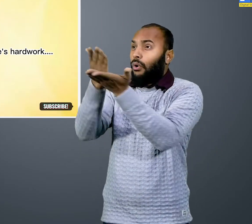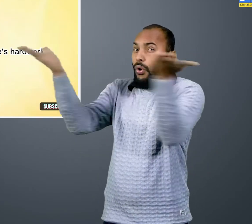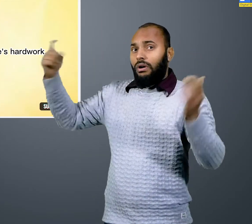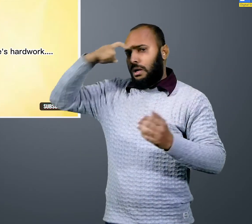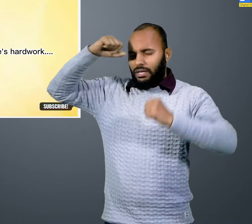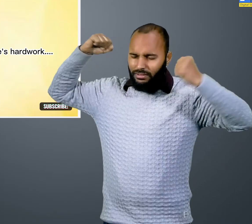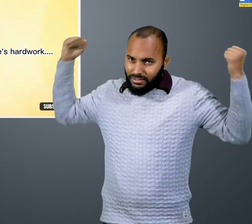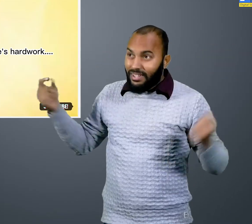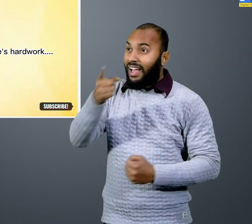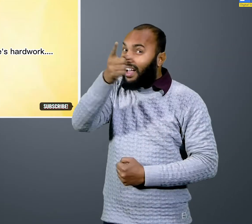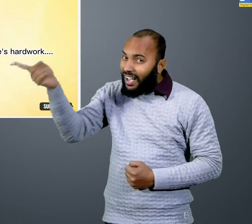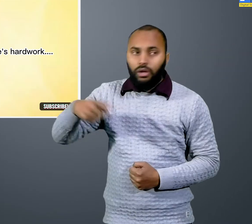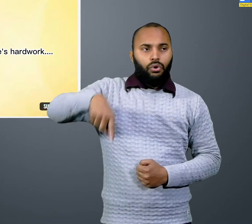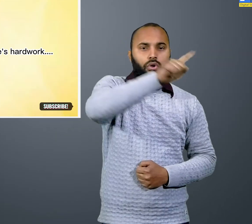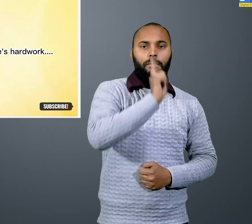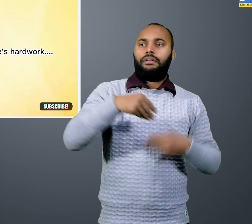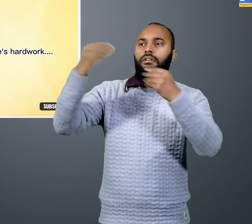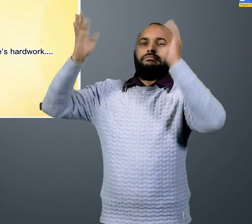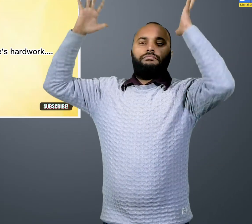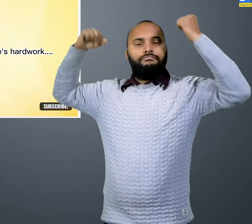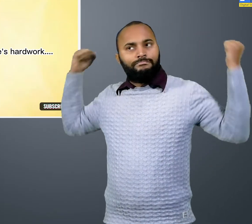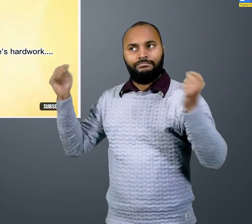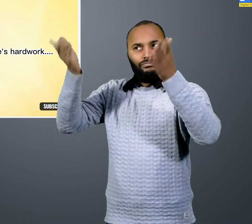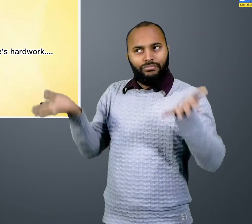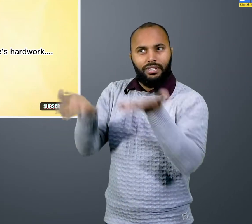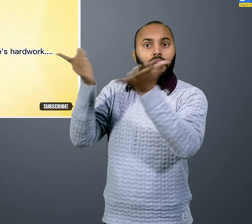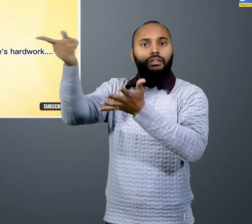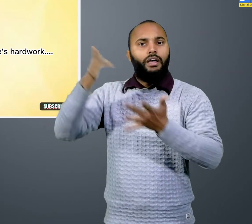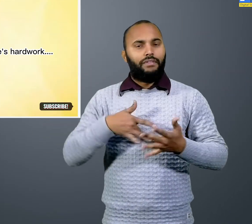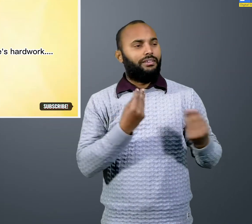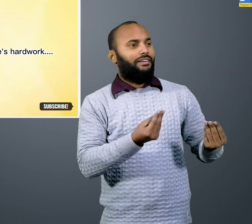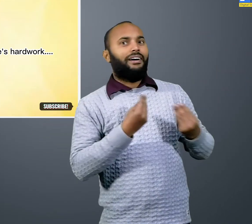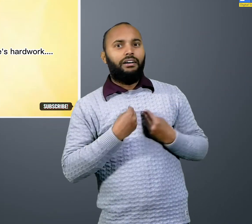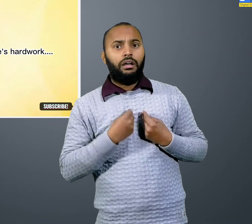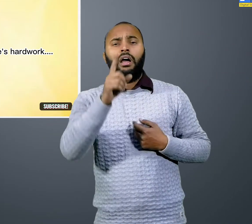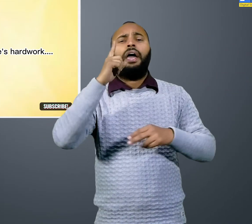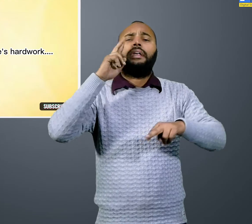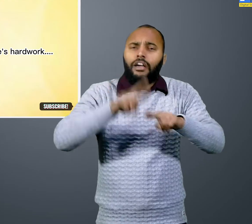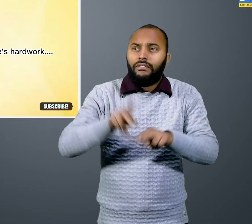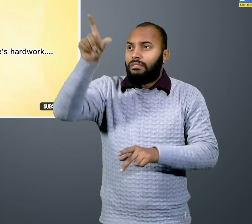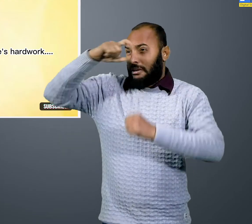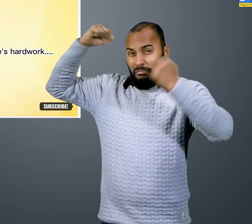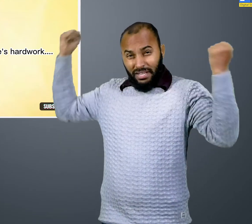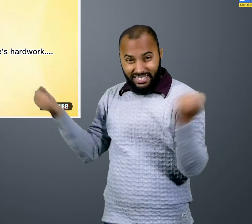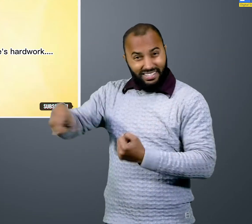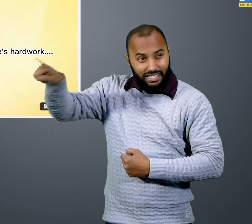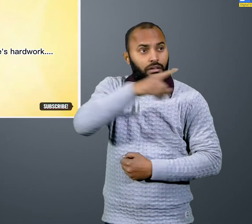Always appreciate people's hard work. It gives them motivation. If you don't appreciate